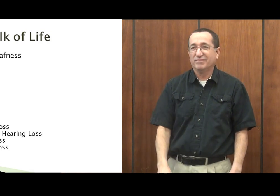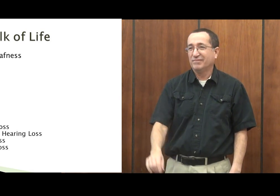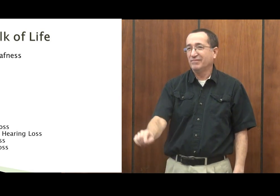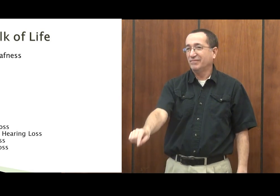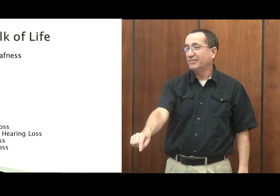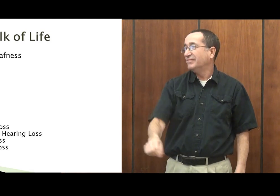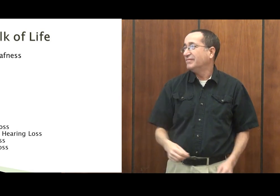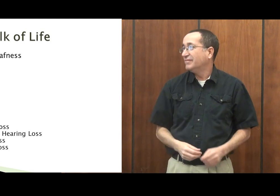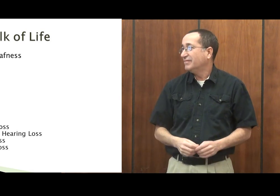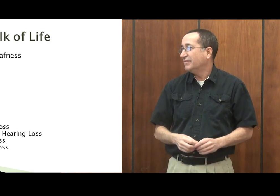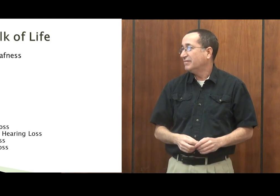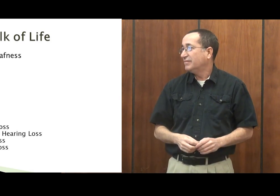deafness.